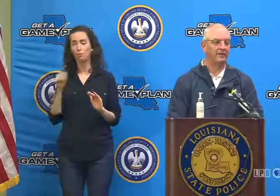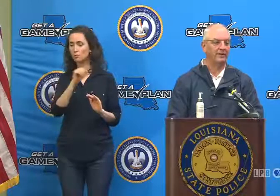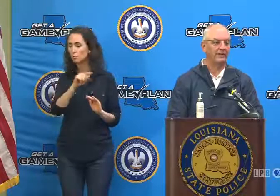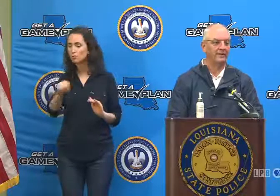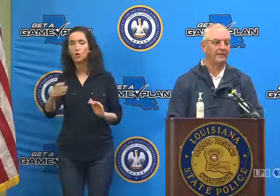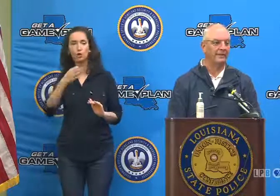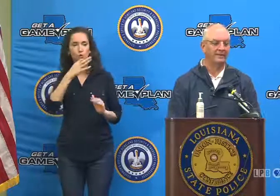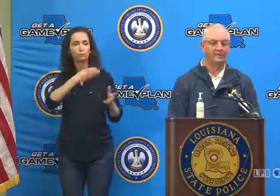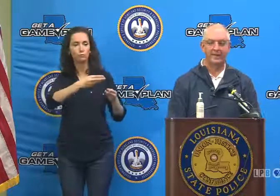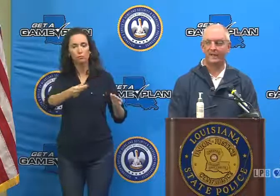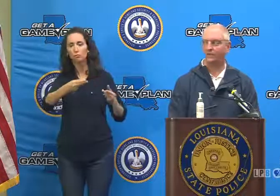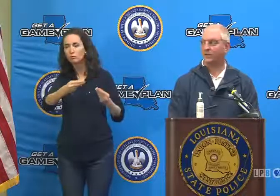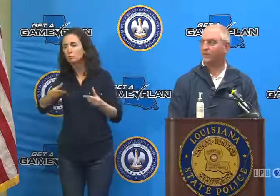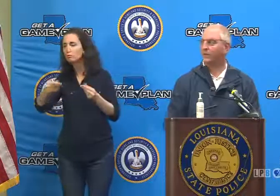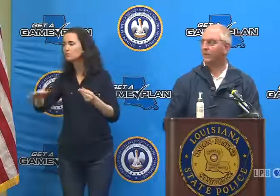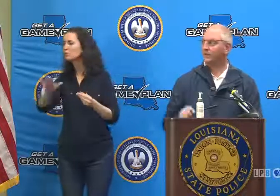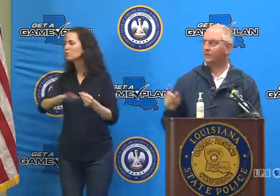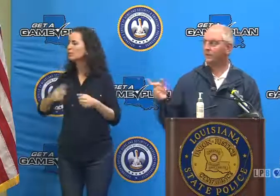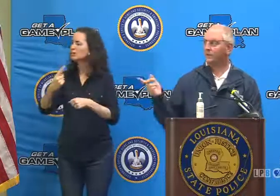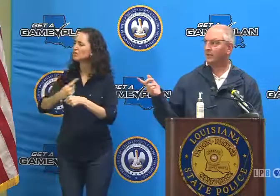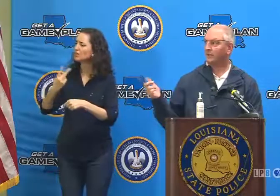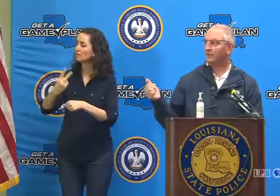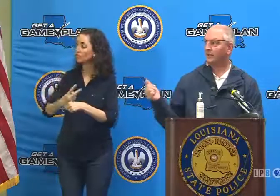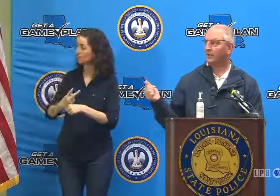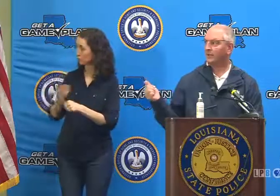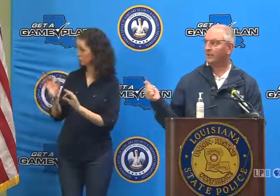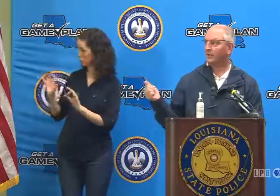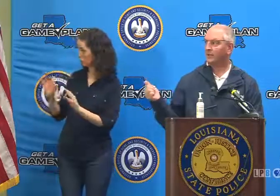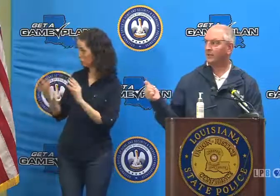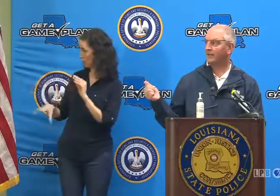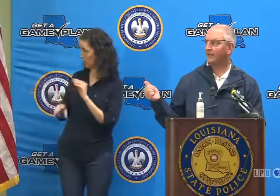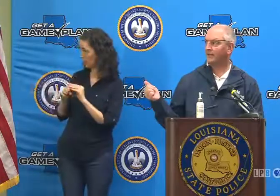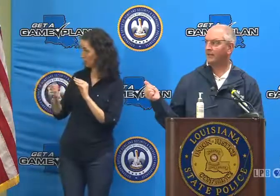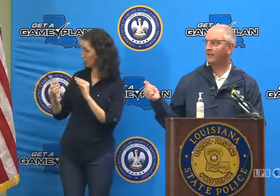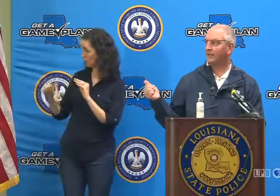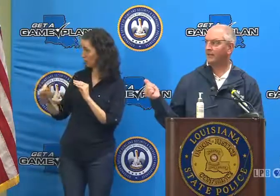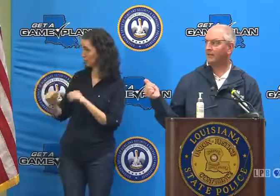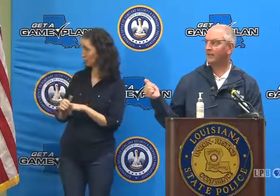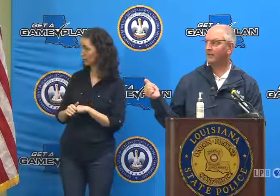within the next day or so. Is there anything else that we need to add to that?